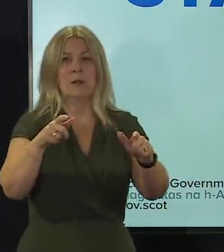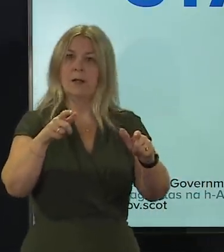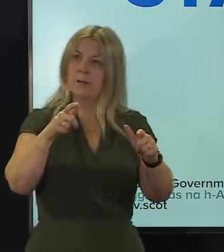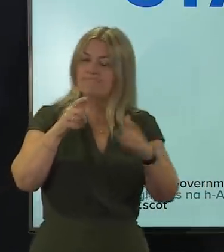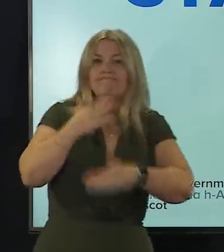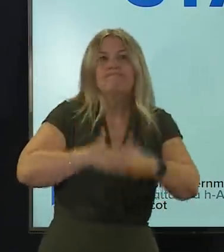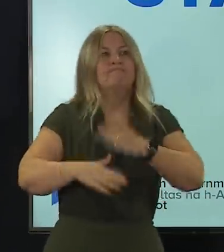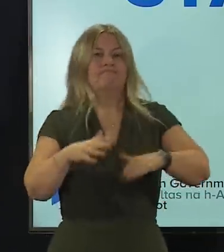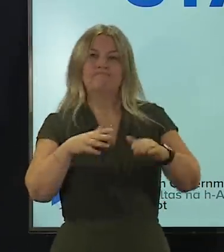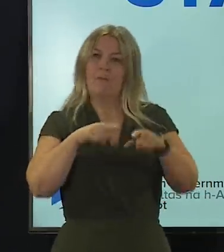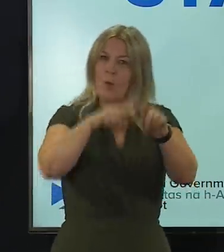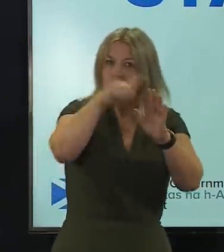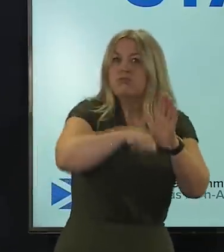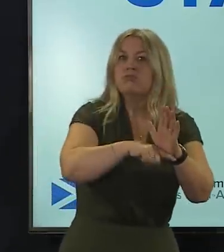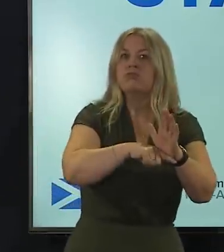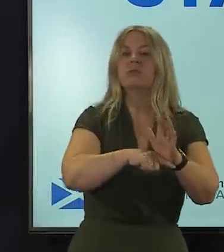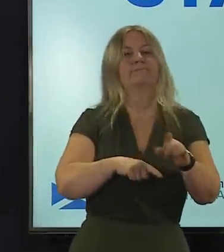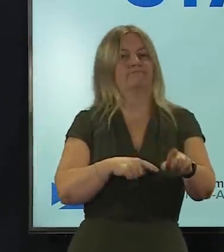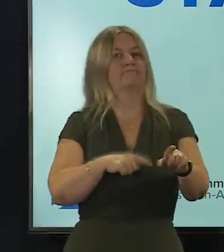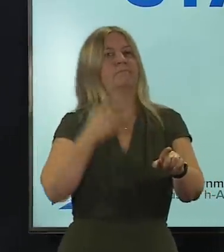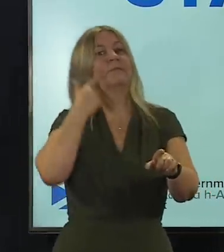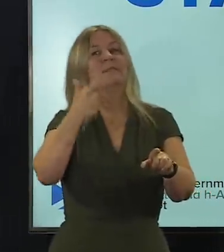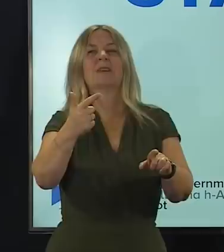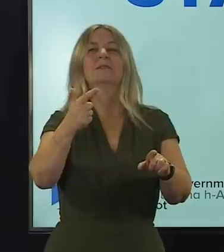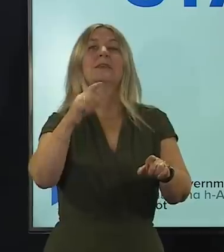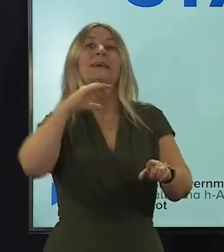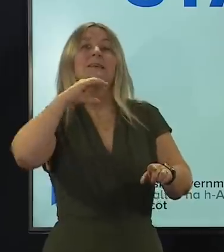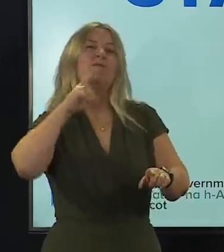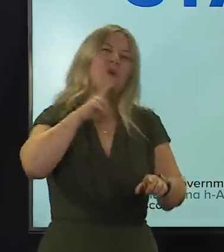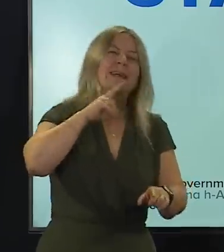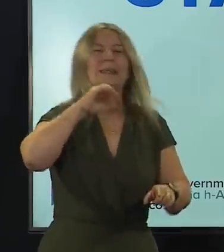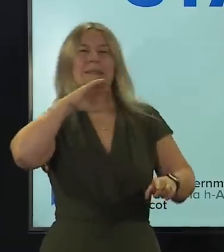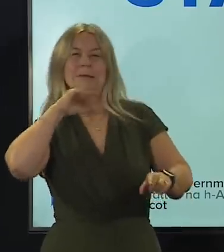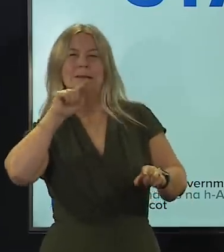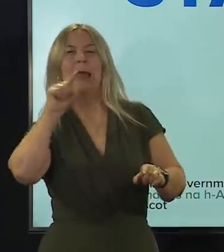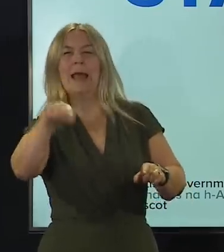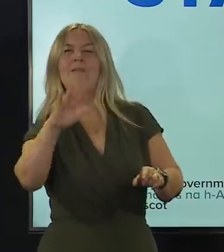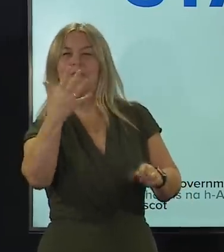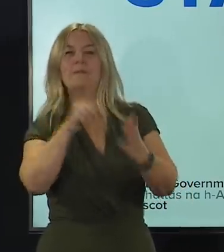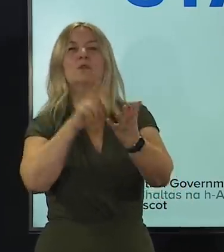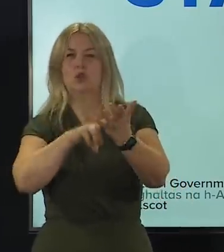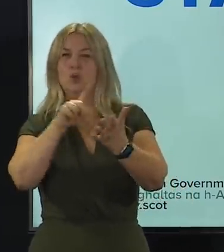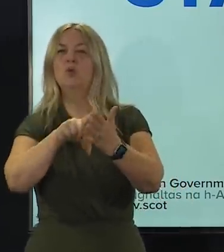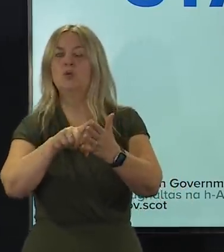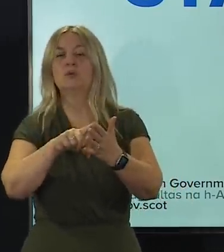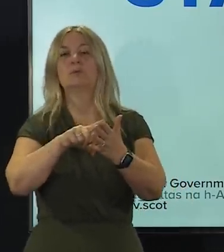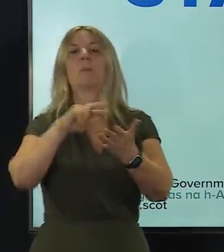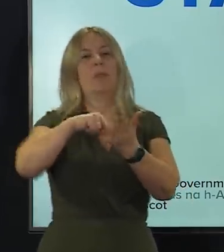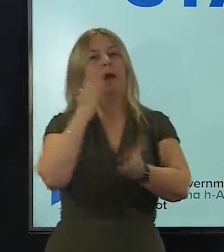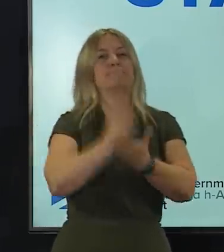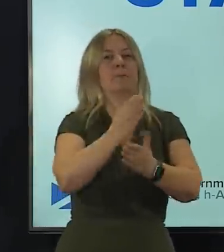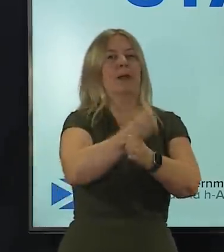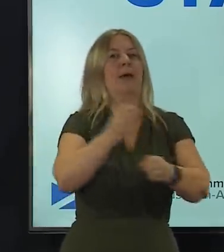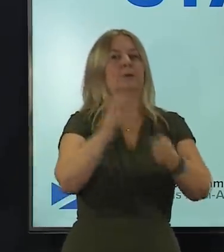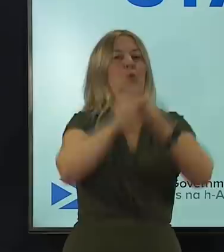back continue, then from next Saturday, Friday into Saturday, the 5th of June, the plan would be for the city to move